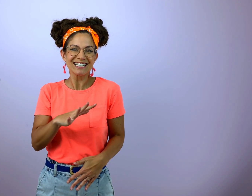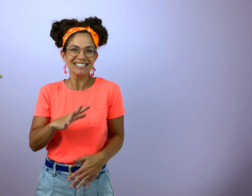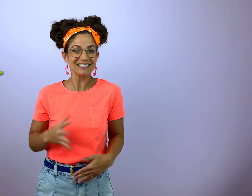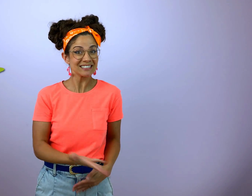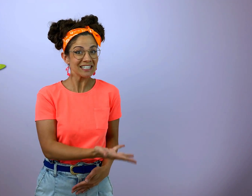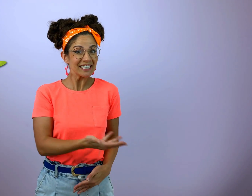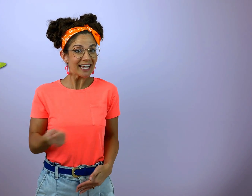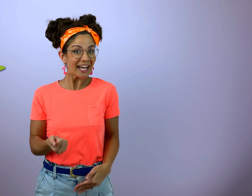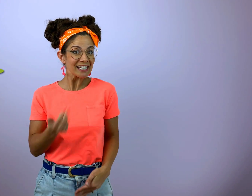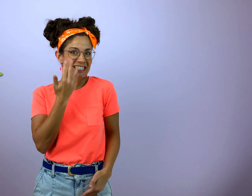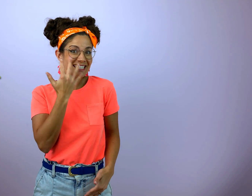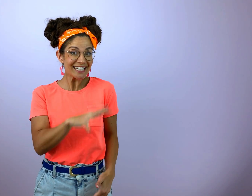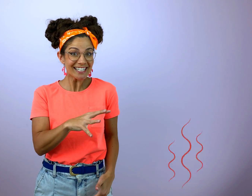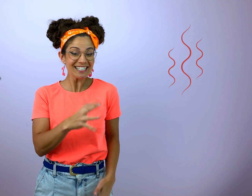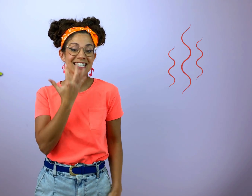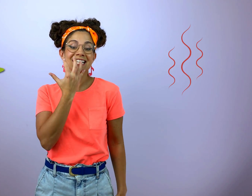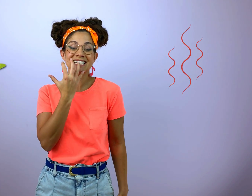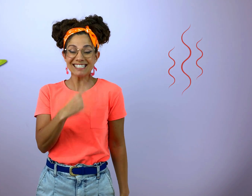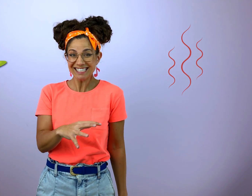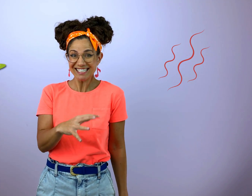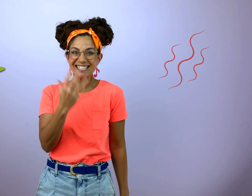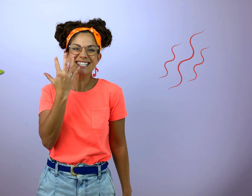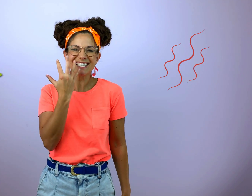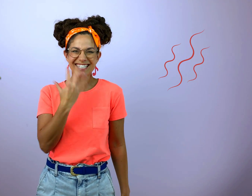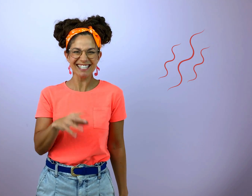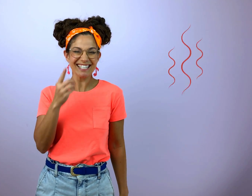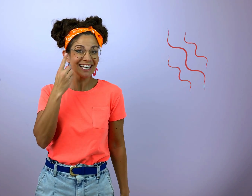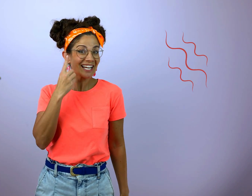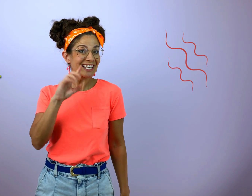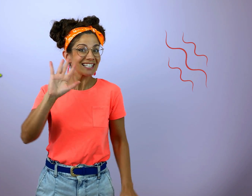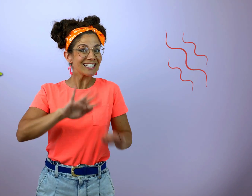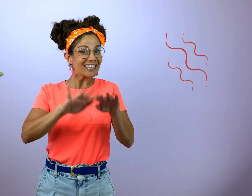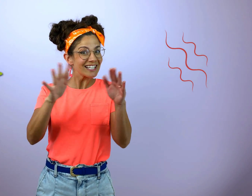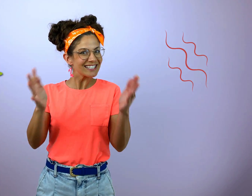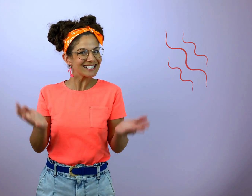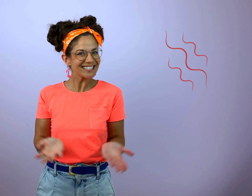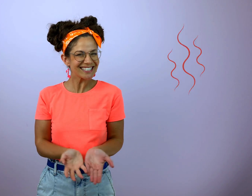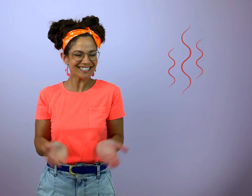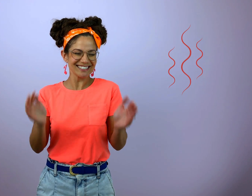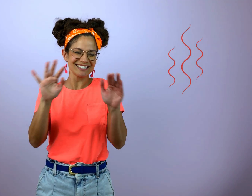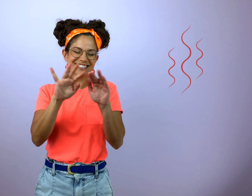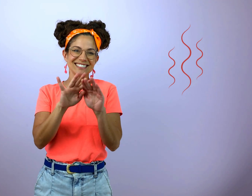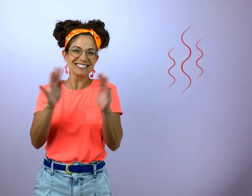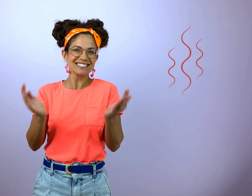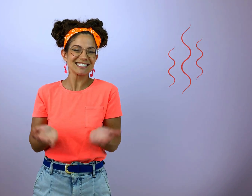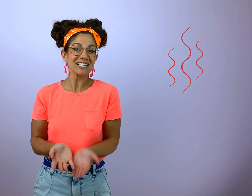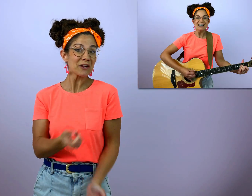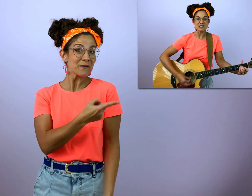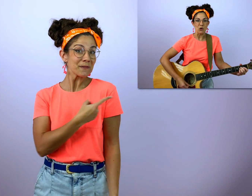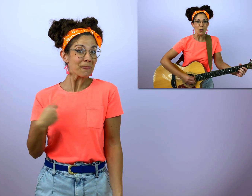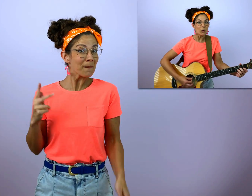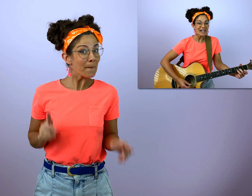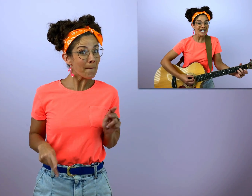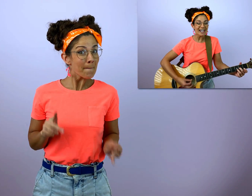traps our heat, heat, heat for the earth So we